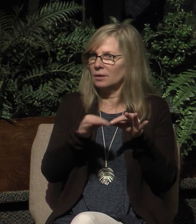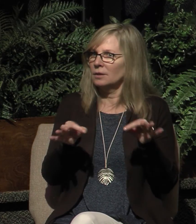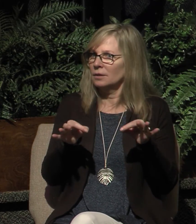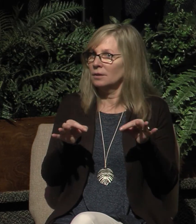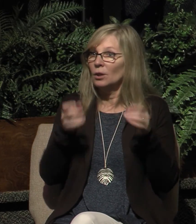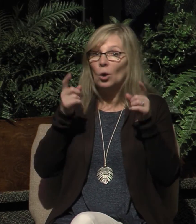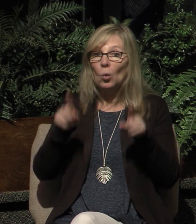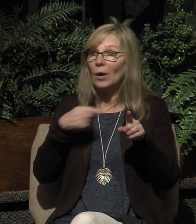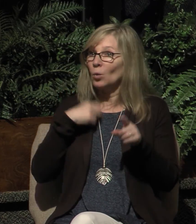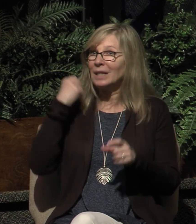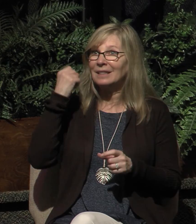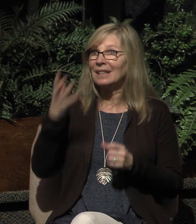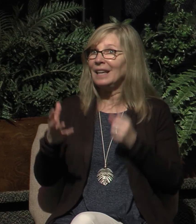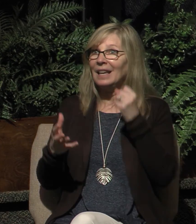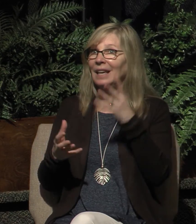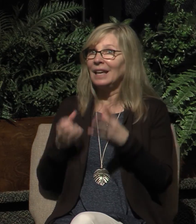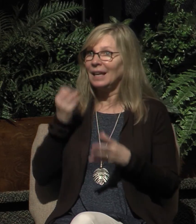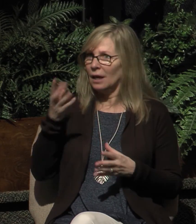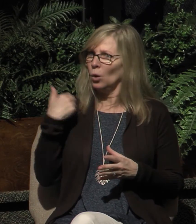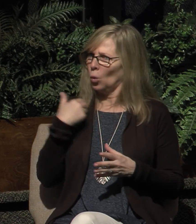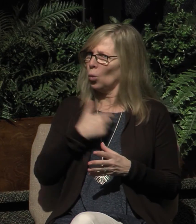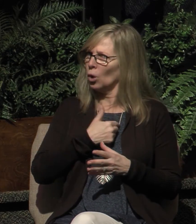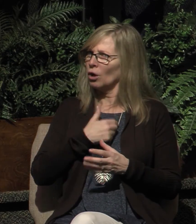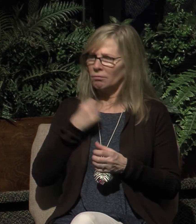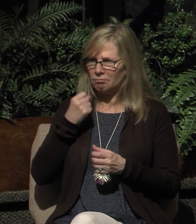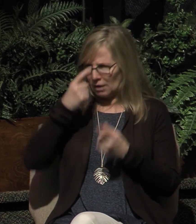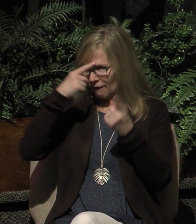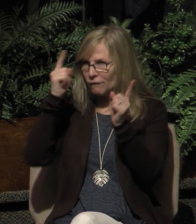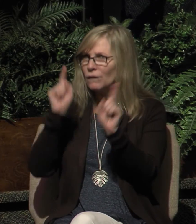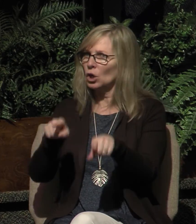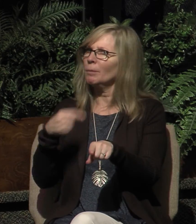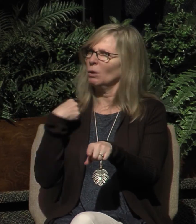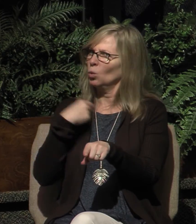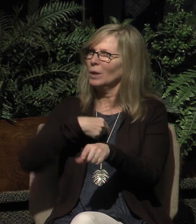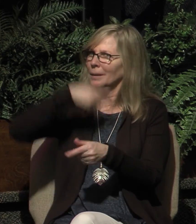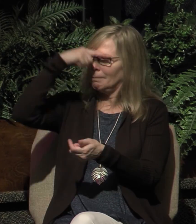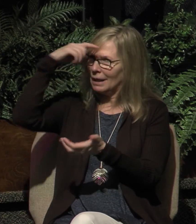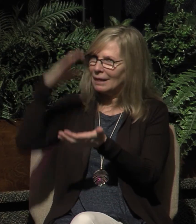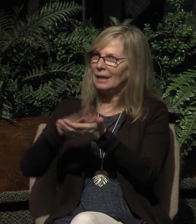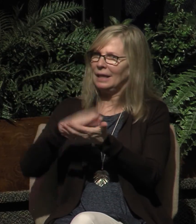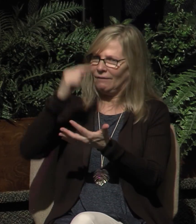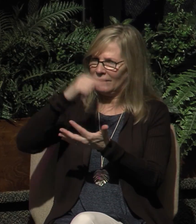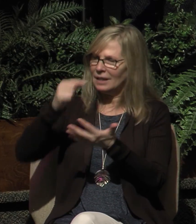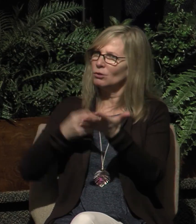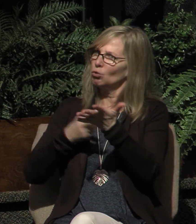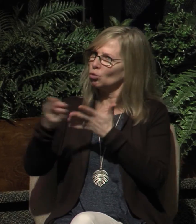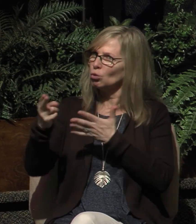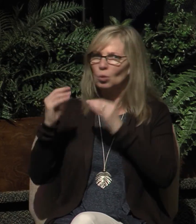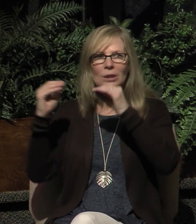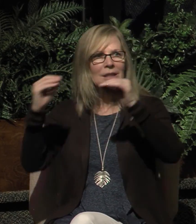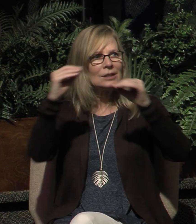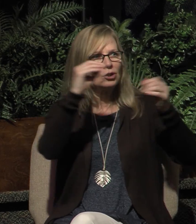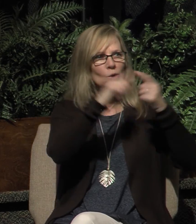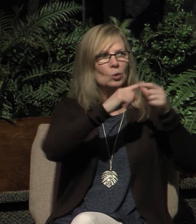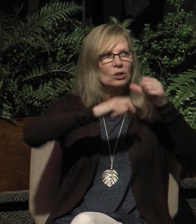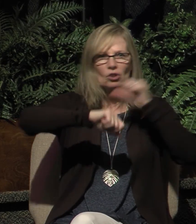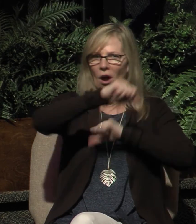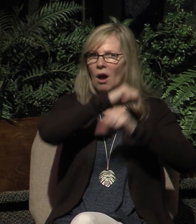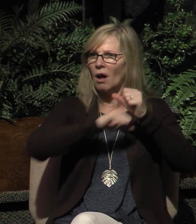those songs we are affirming that we believe these truths we are teaching it to one another we are saying yes we believe